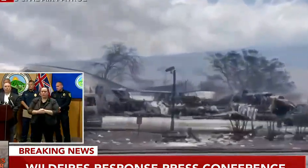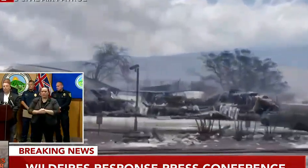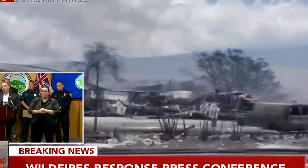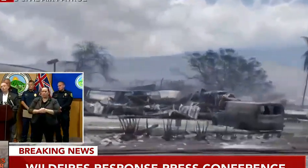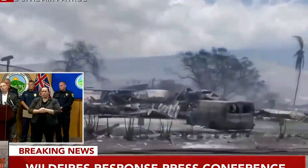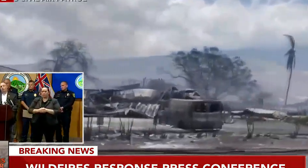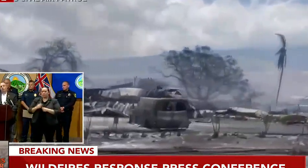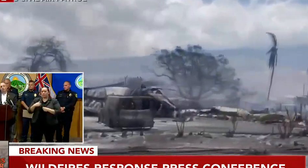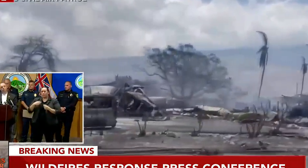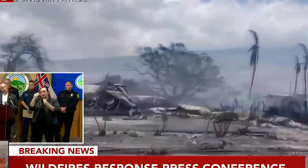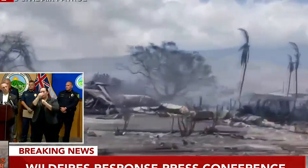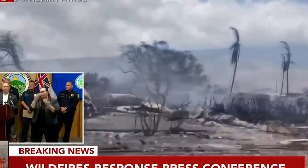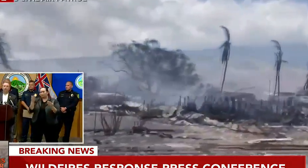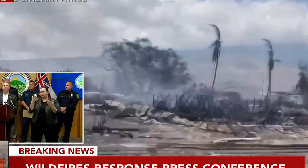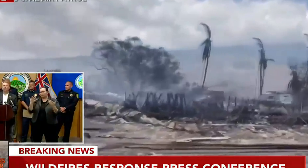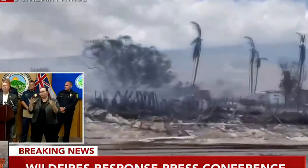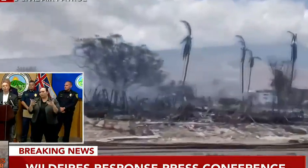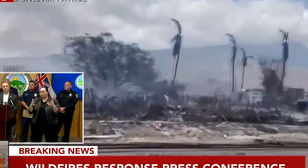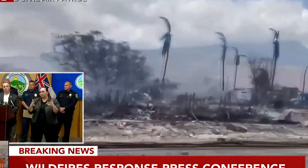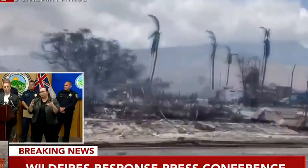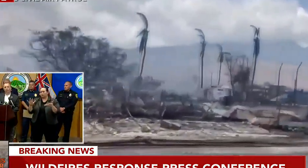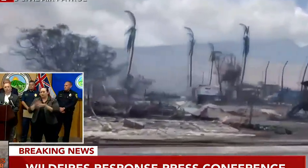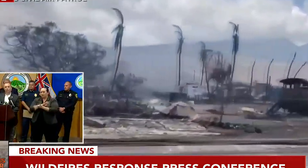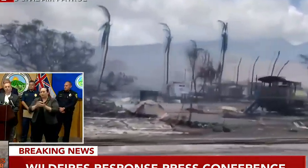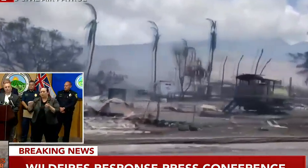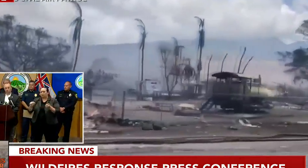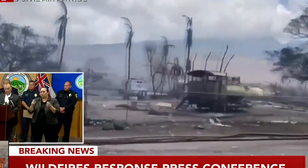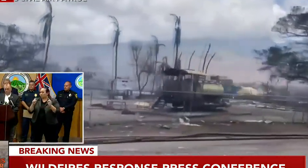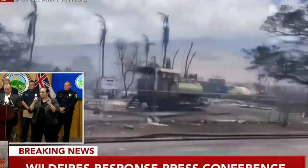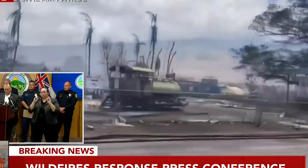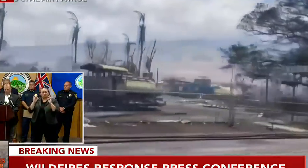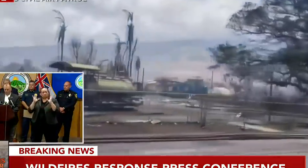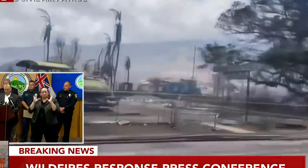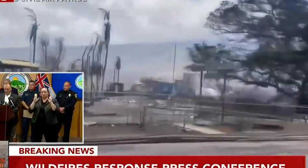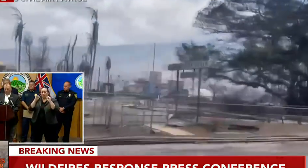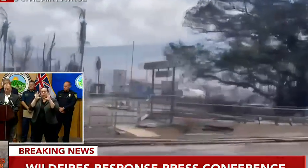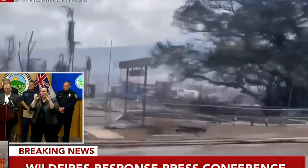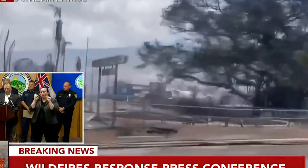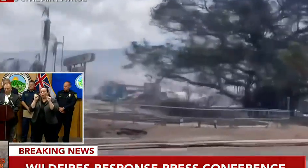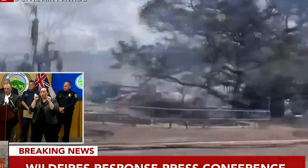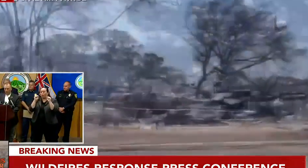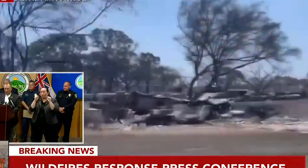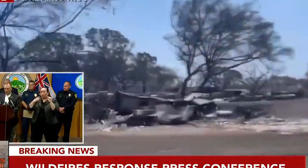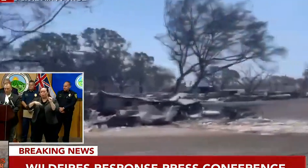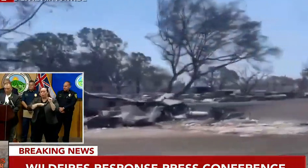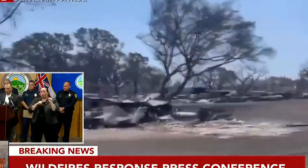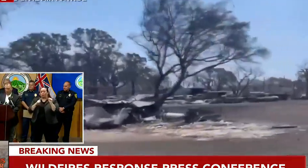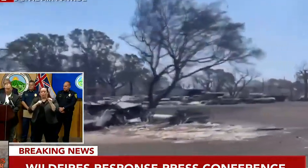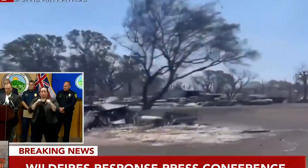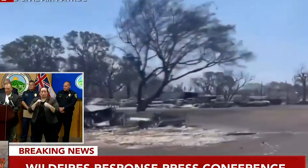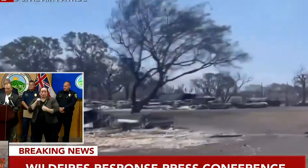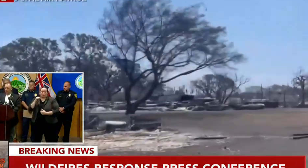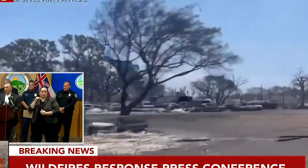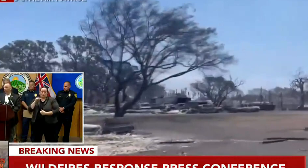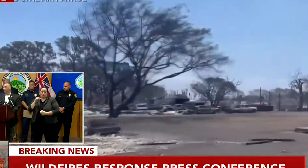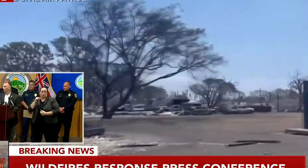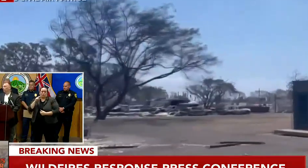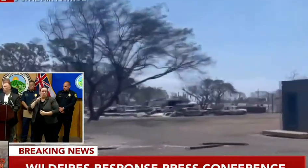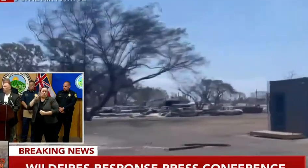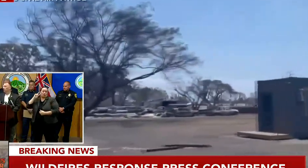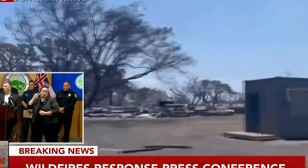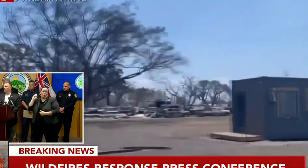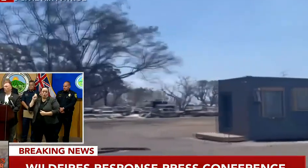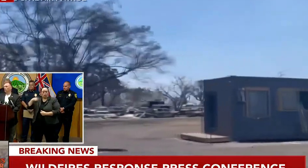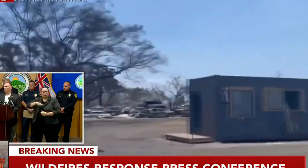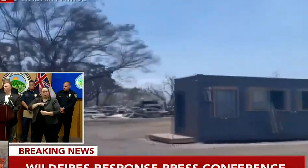incredible. So our hearts are broken even a little bit more than when we were together 48 hours ago with the extra fatalities. Also,